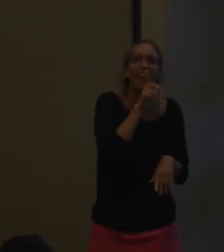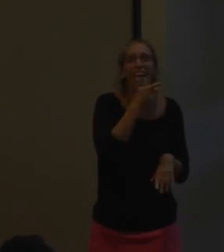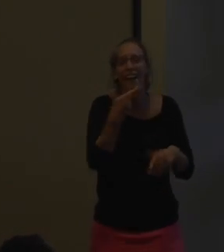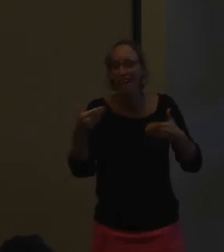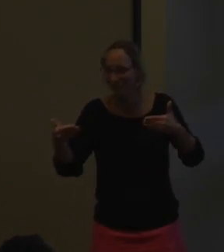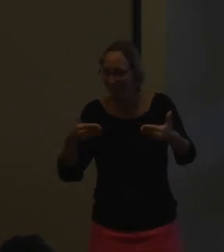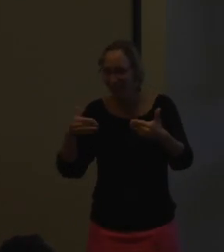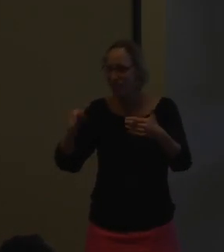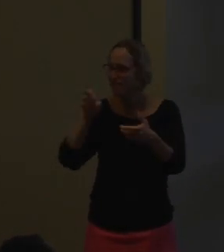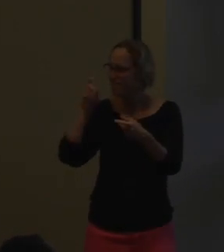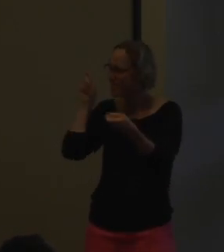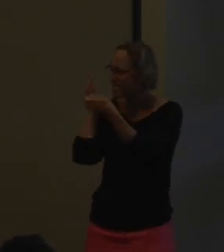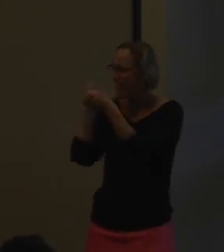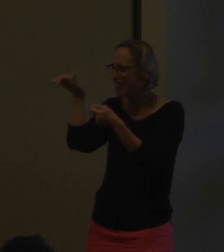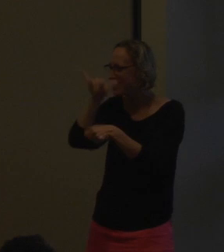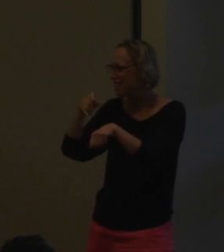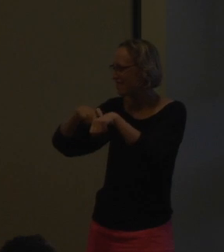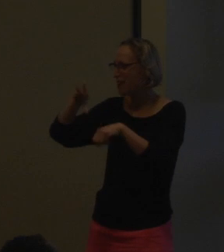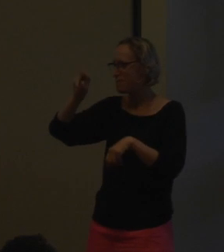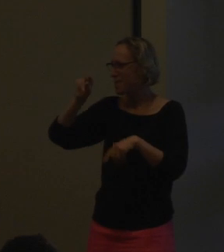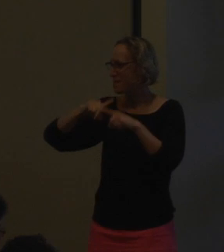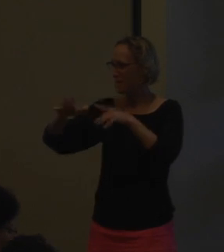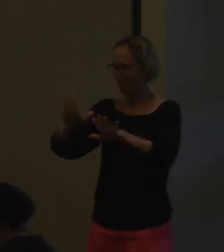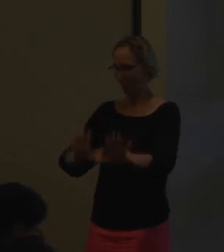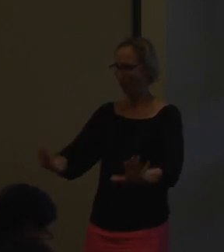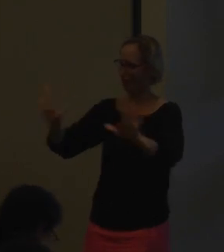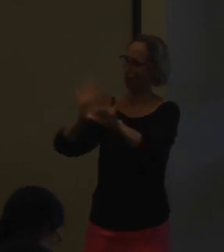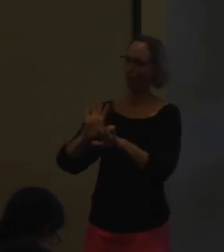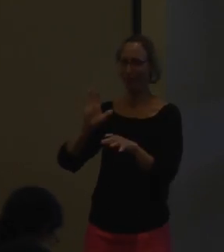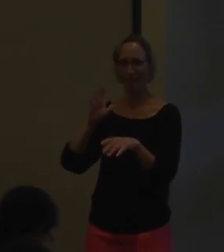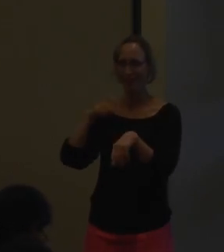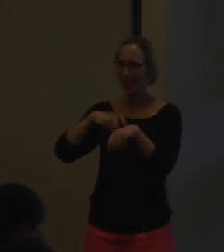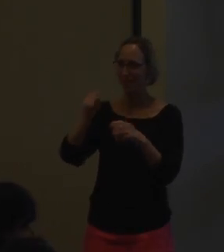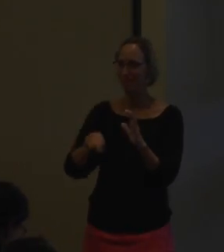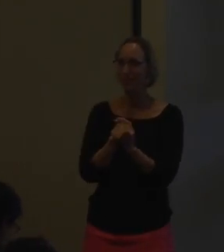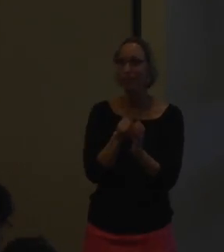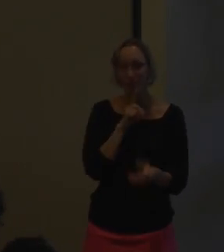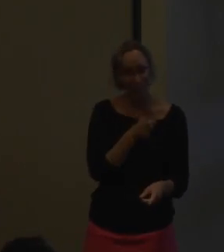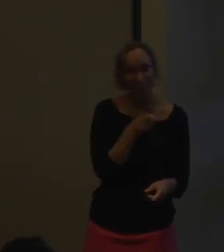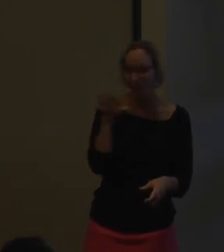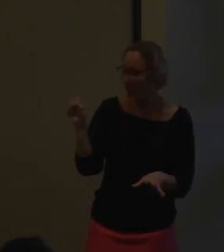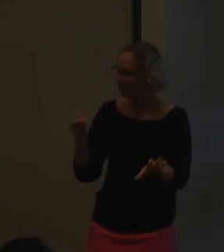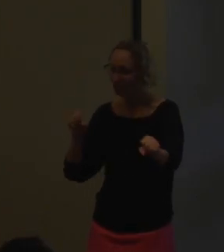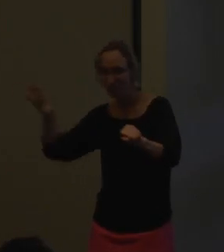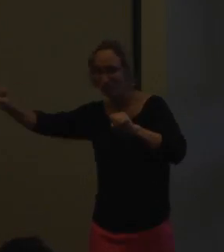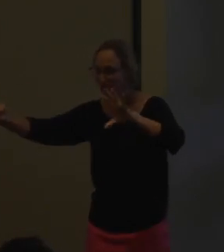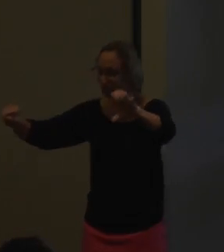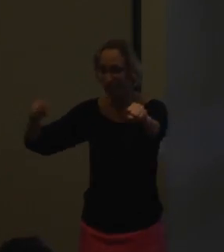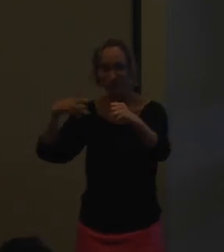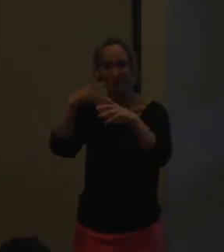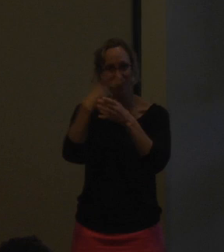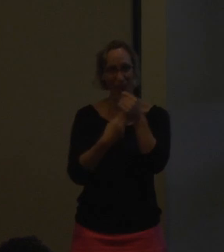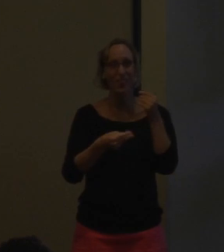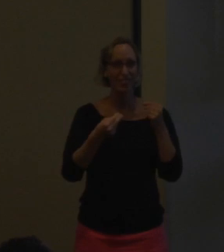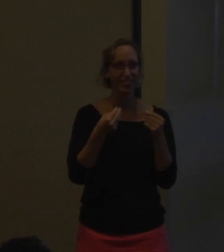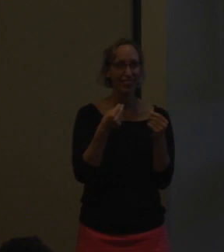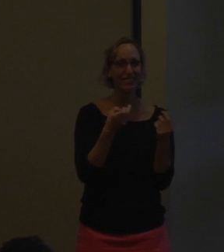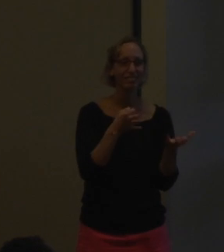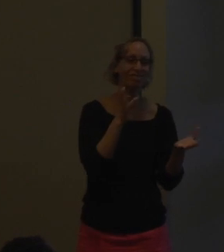And as they were babbling and talking, it wasn't exactly the same time, but it was around the same time period where they were able to pick